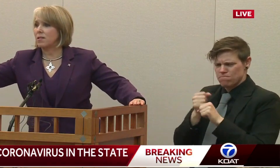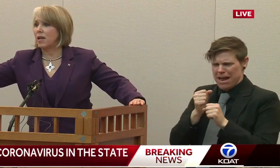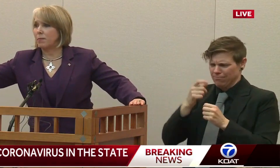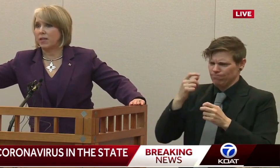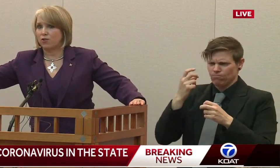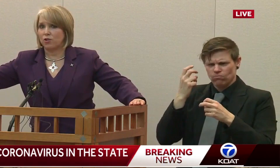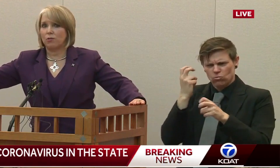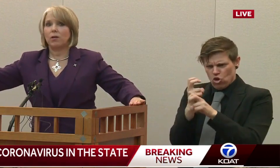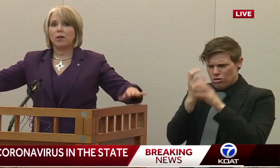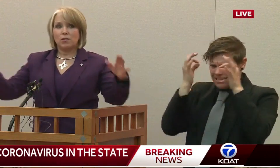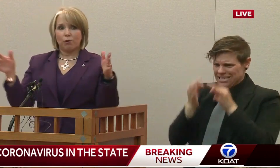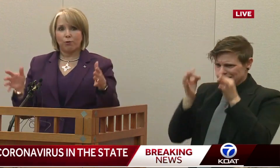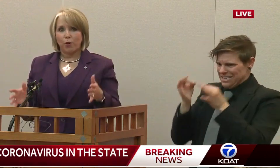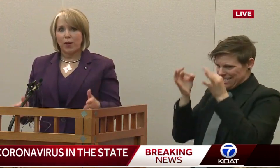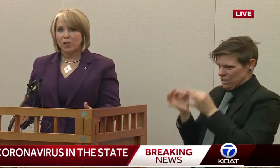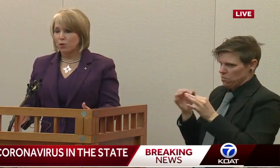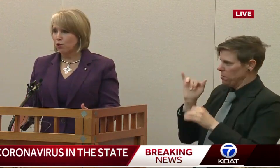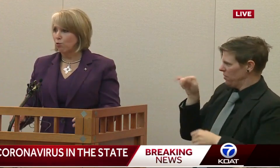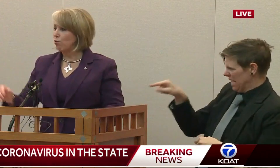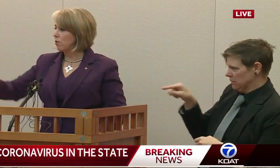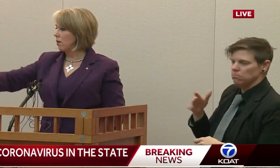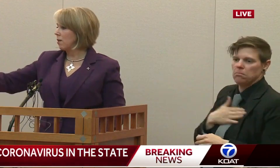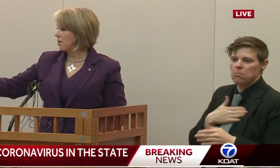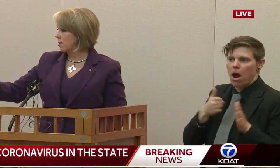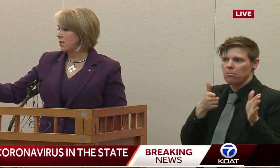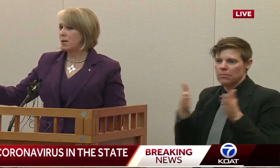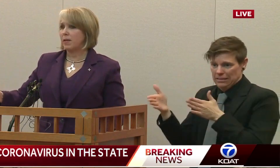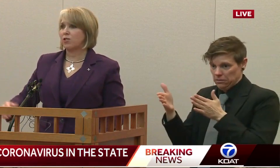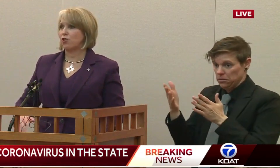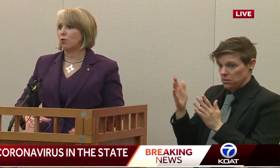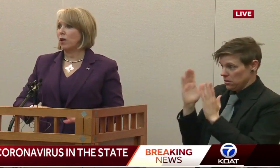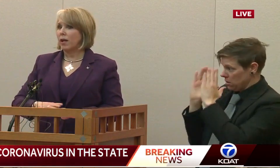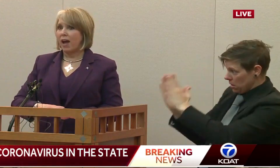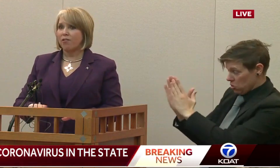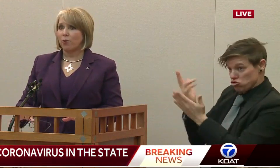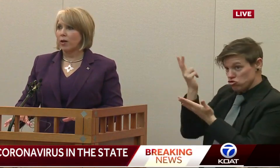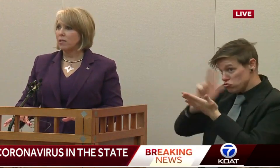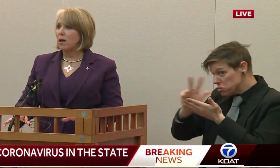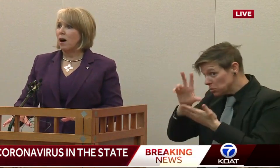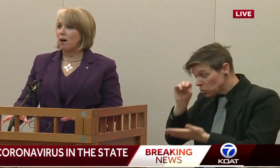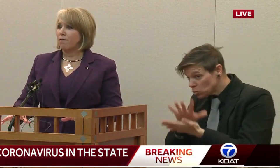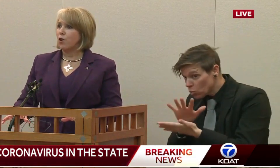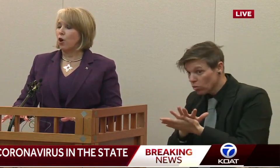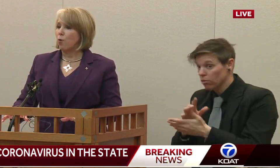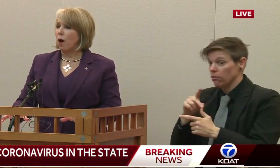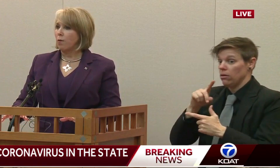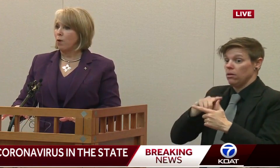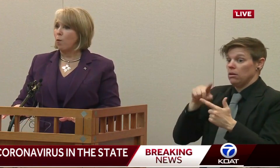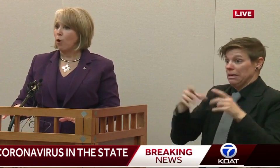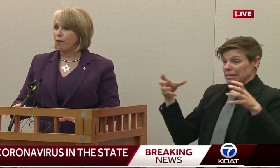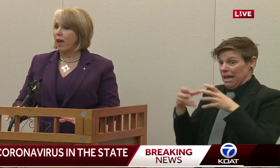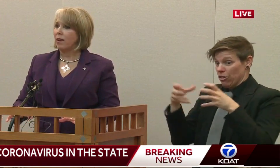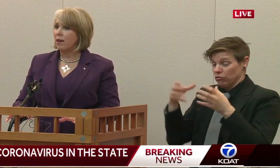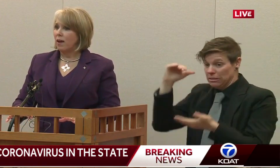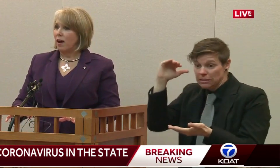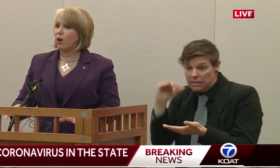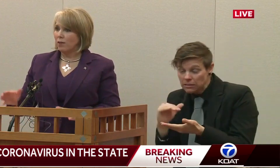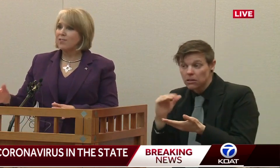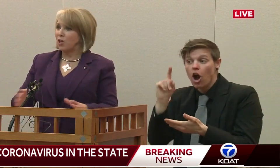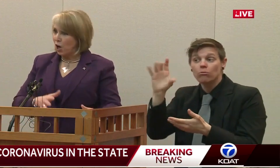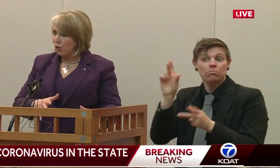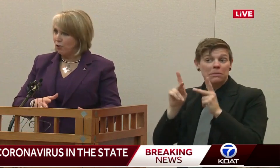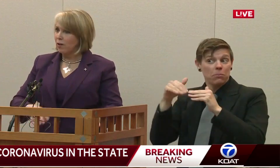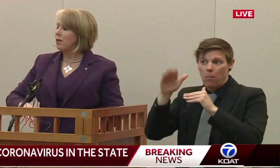us to this containment issue. So three weeks with schools, this containment issue. Gatherings of no more than